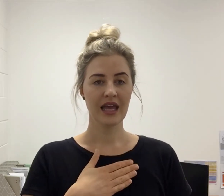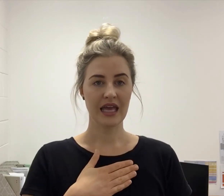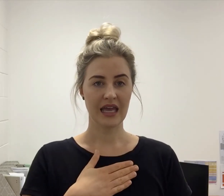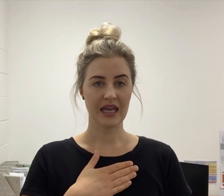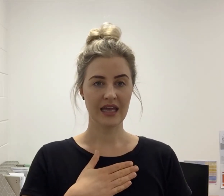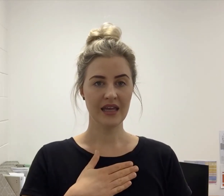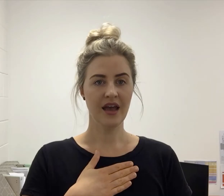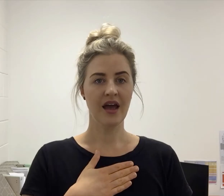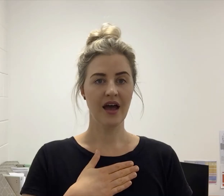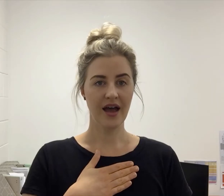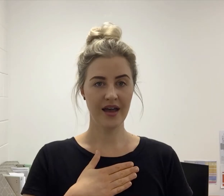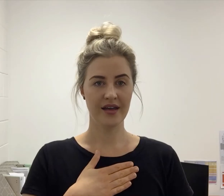He, h.